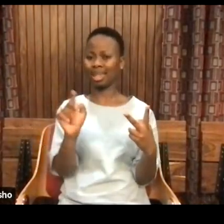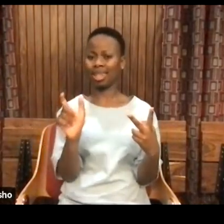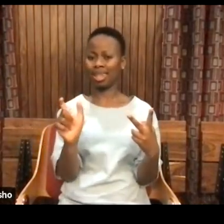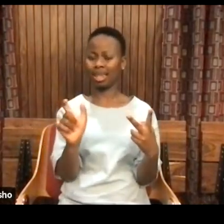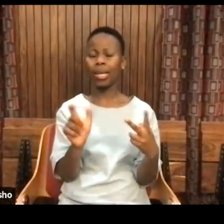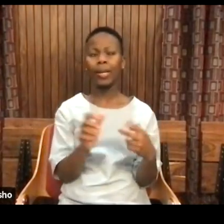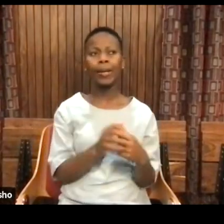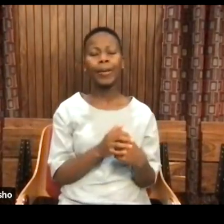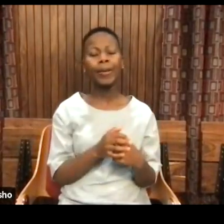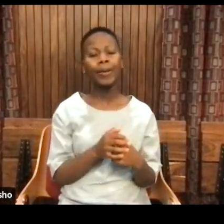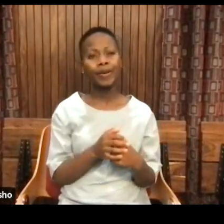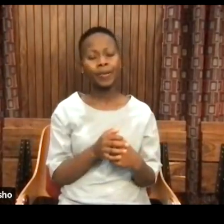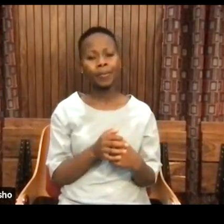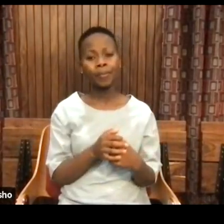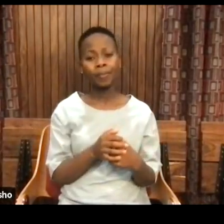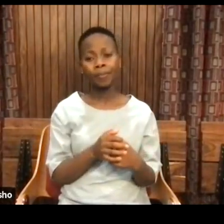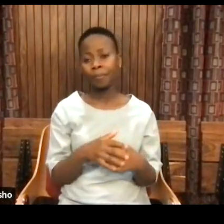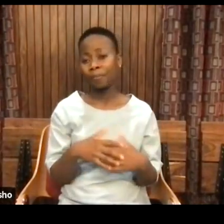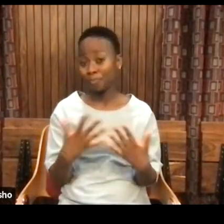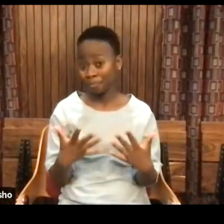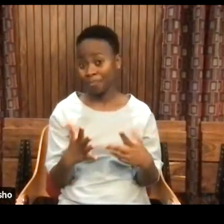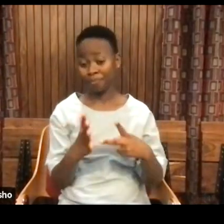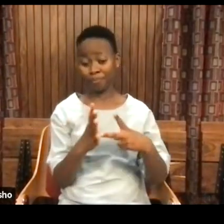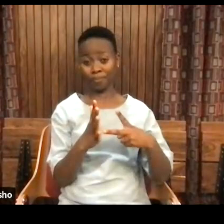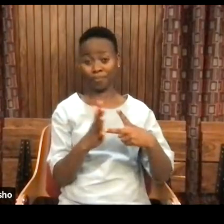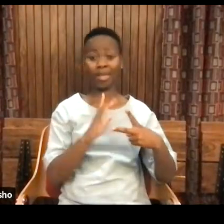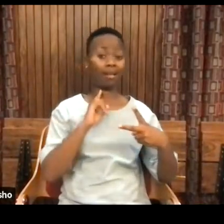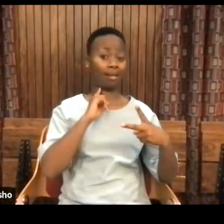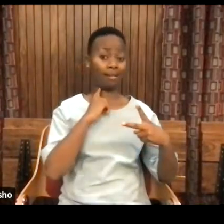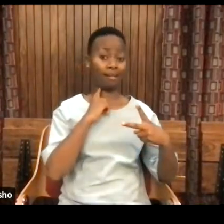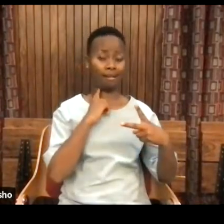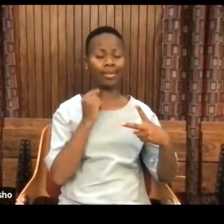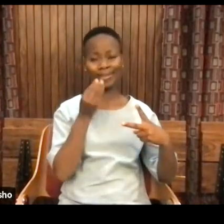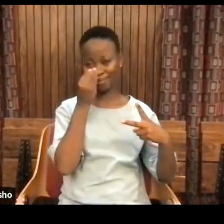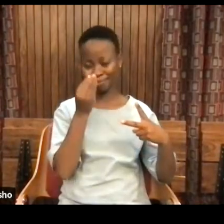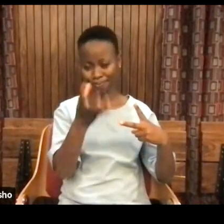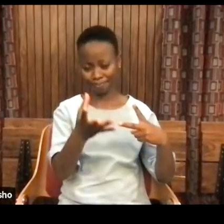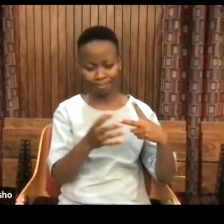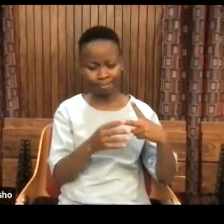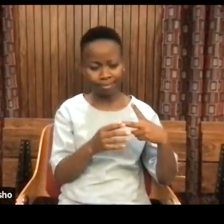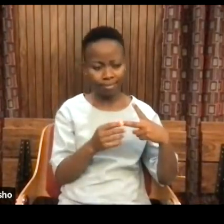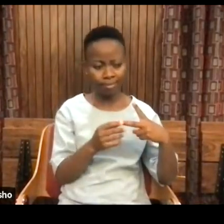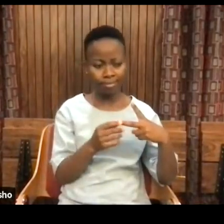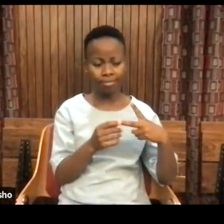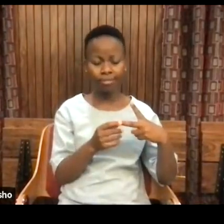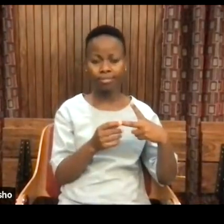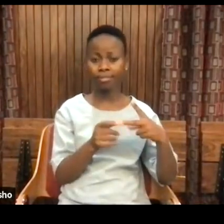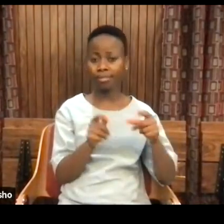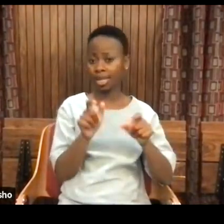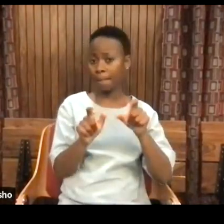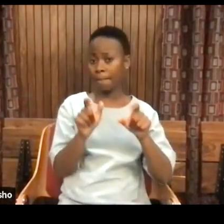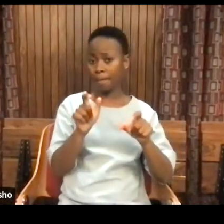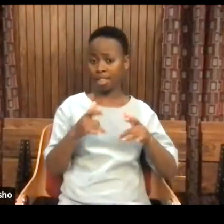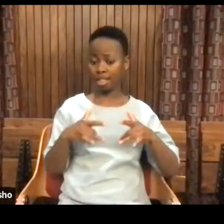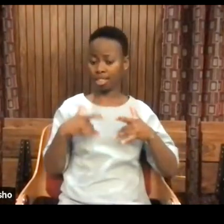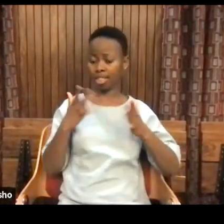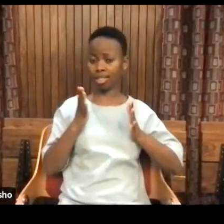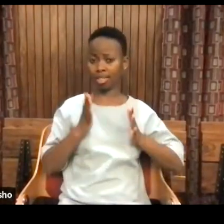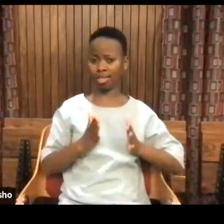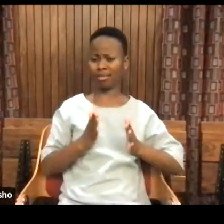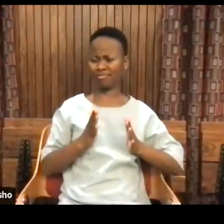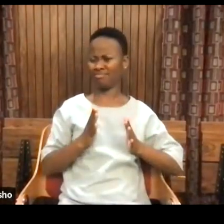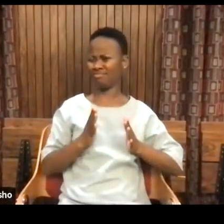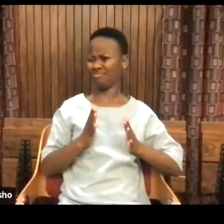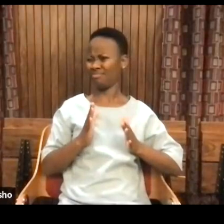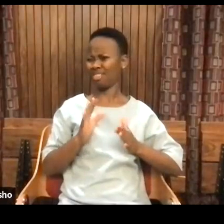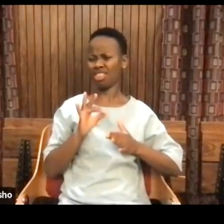After a while, it creates another lie. The other lie is, you know, although Homo sapiens have been around 300,000 years, hominins